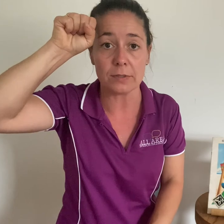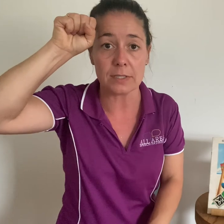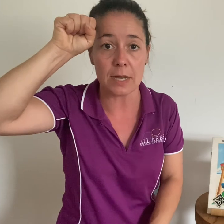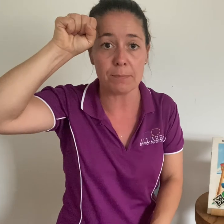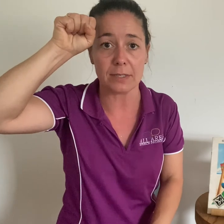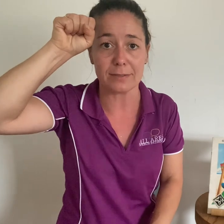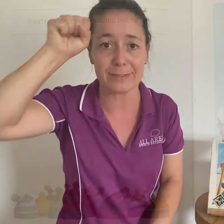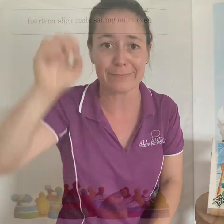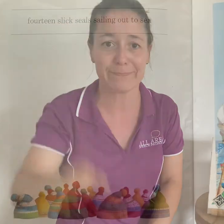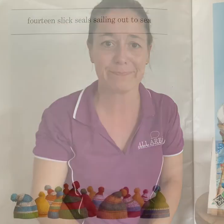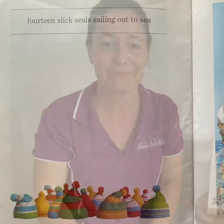numbers